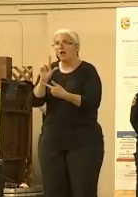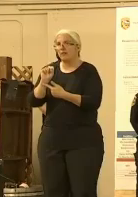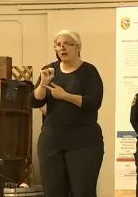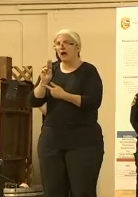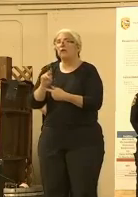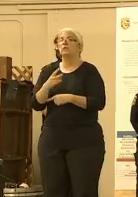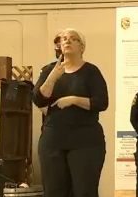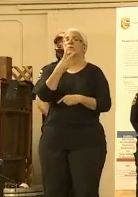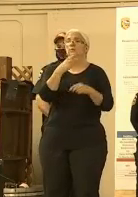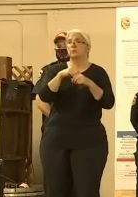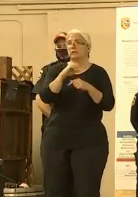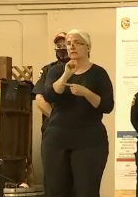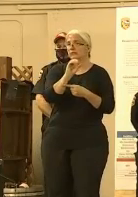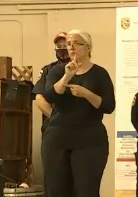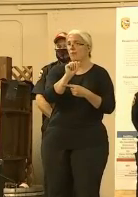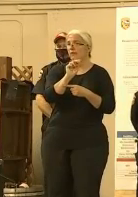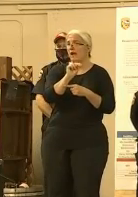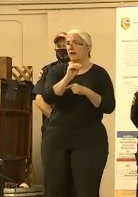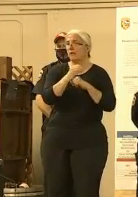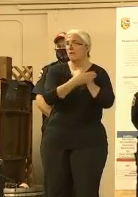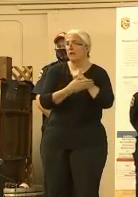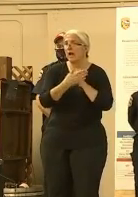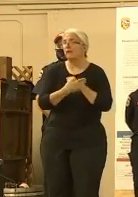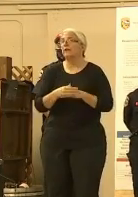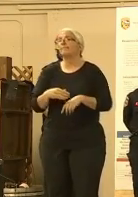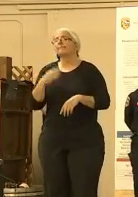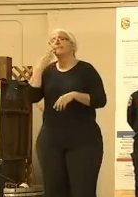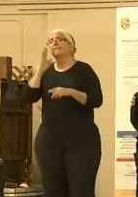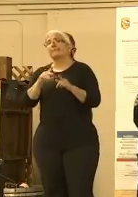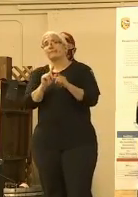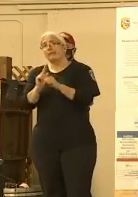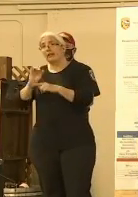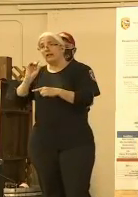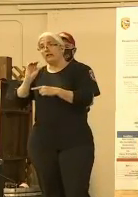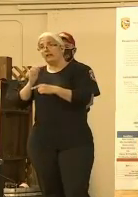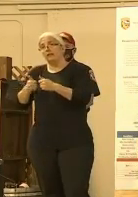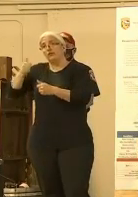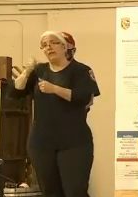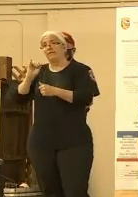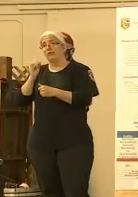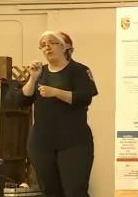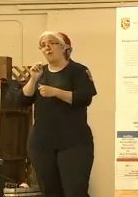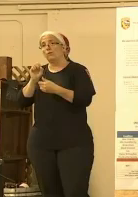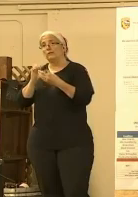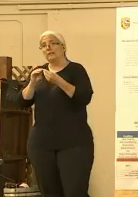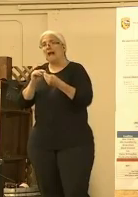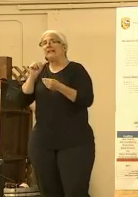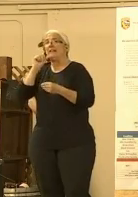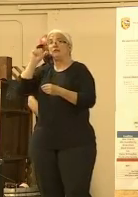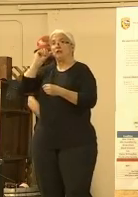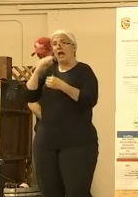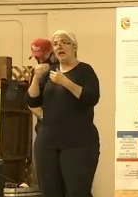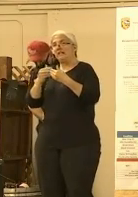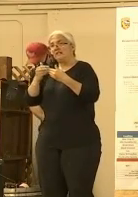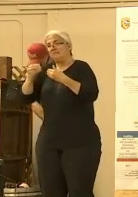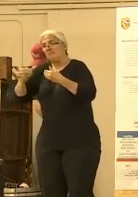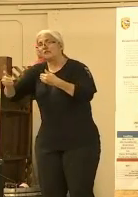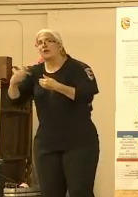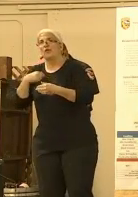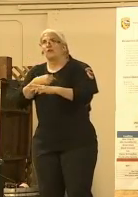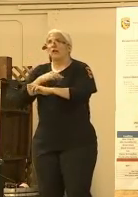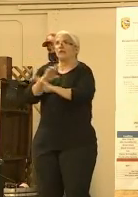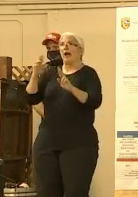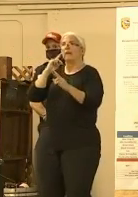was talking about, we had over the last yesterday and over the next few days, we had geared up for potential for new lightning, new starts,